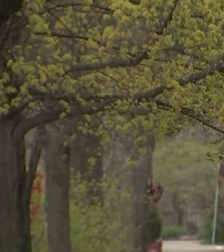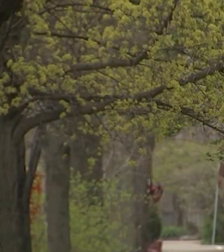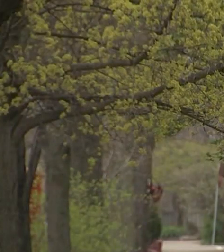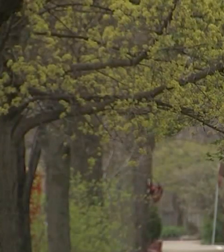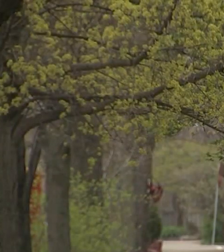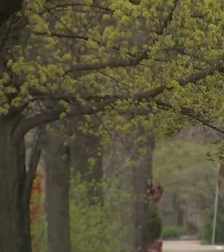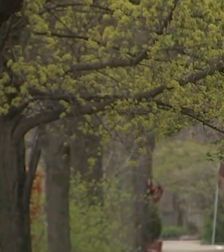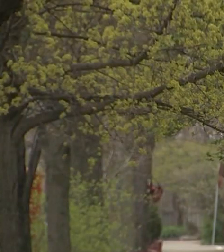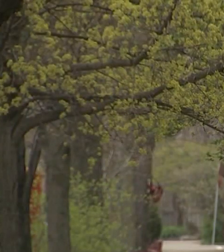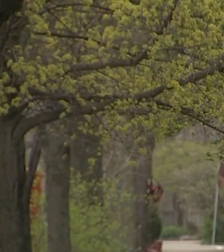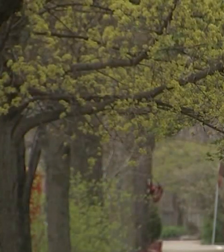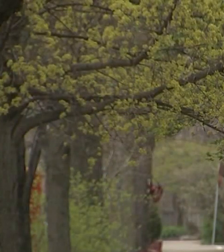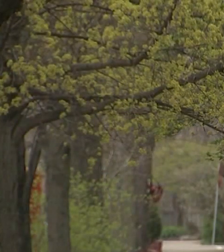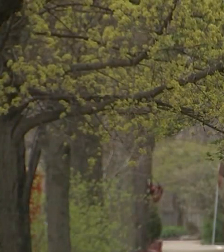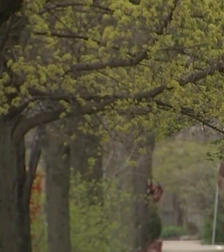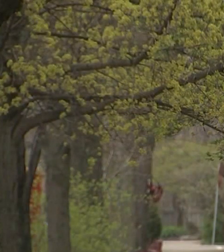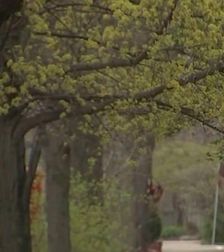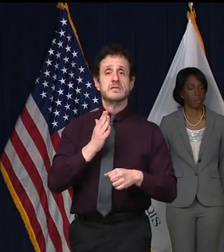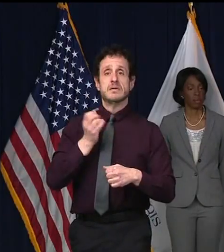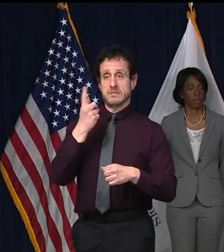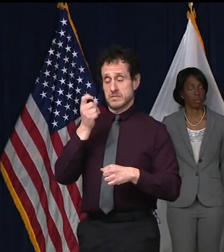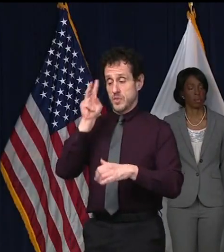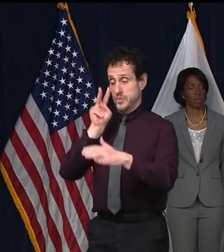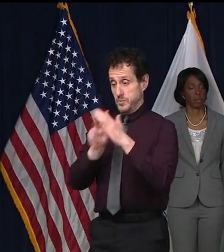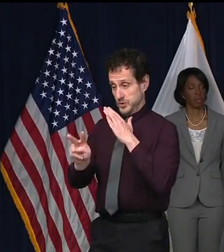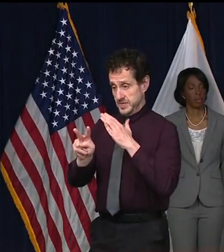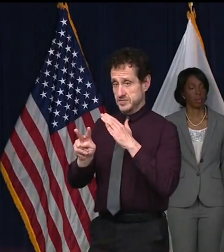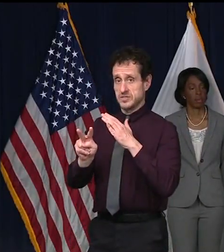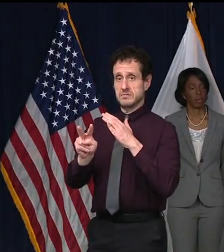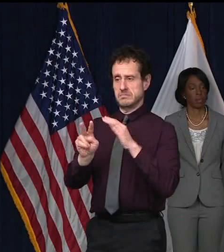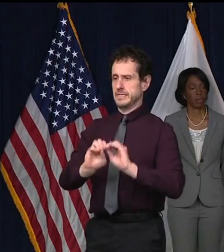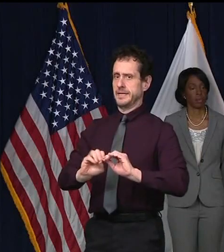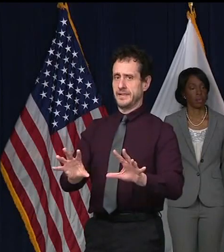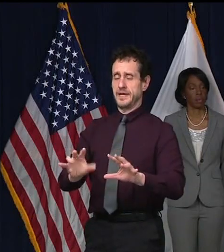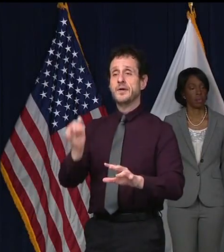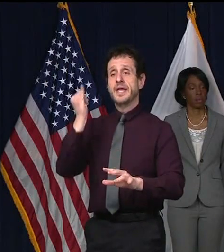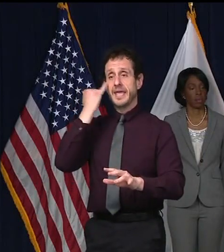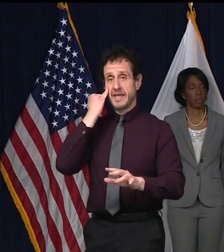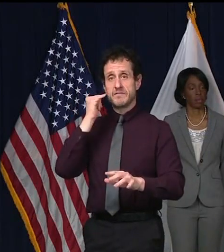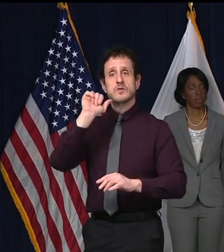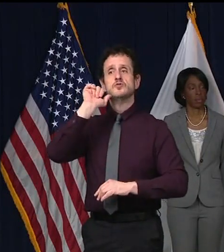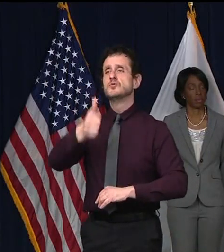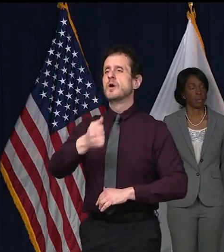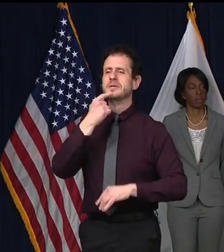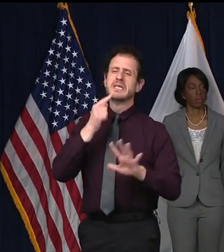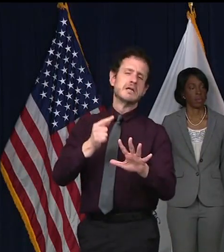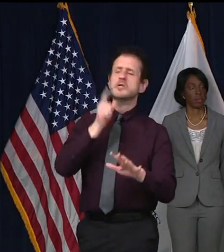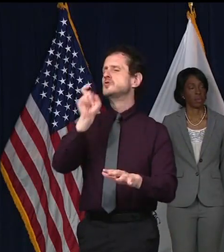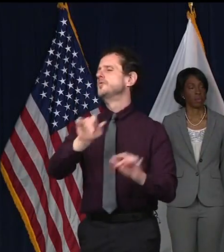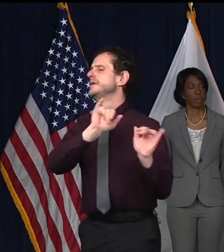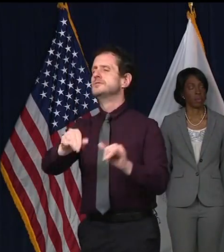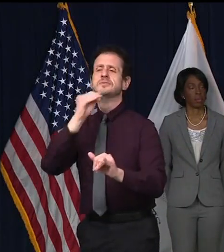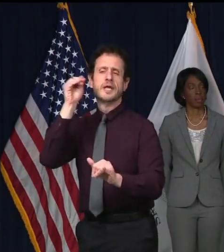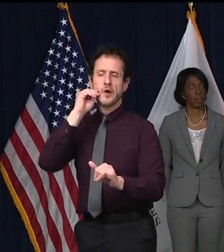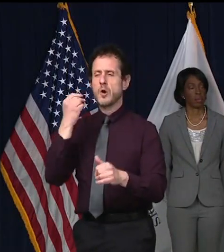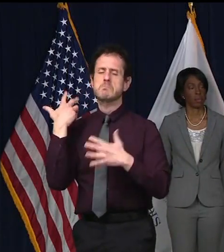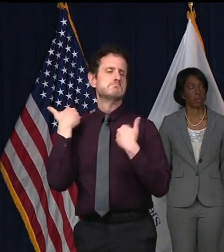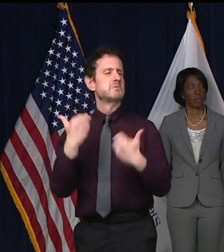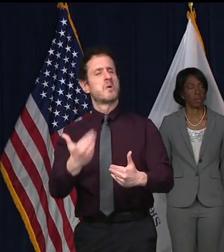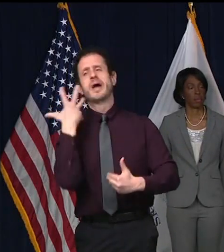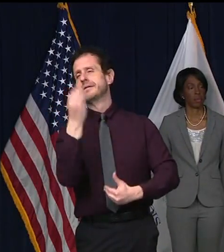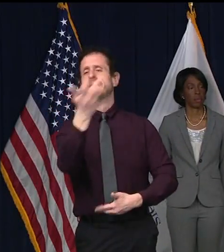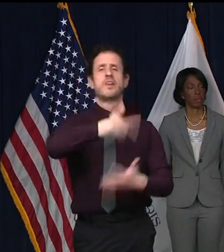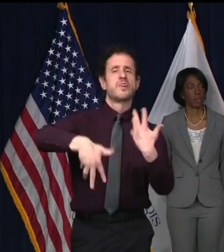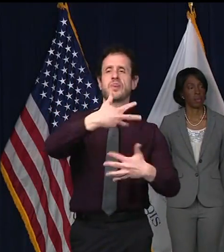residents need to hold on a bit longer. If we lifted the stay-at-home order tomorrow, we would see our deaths per